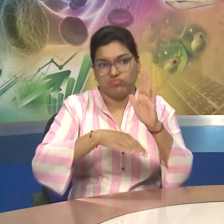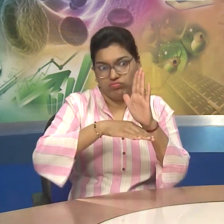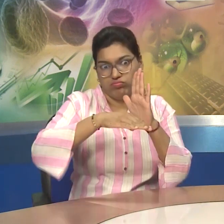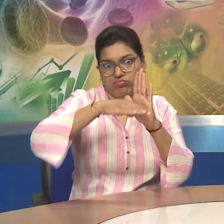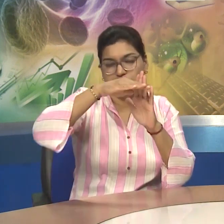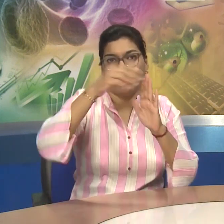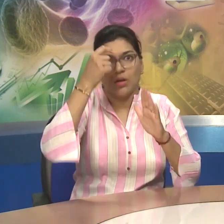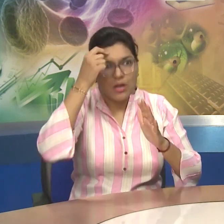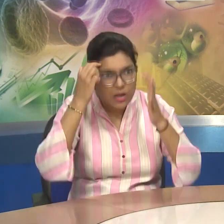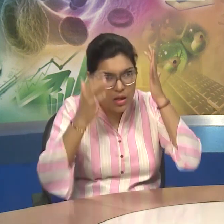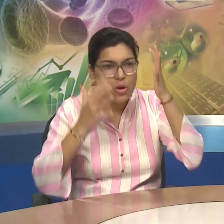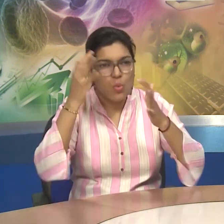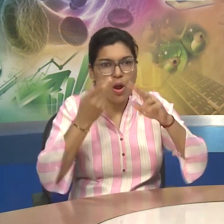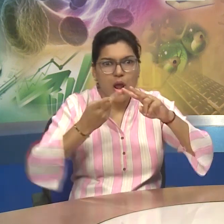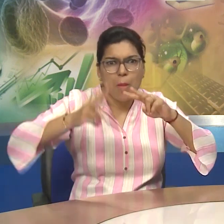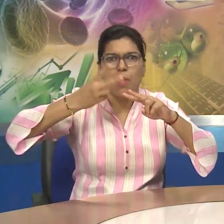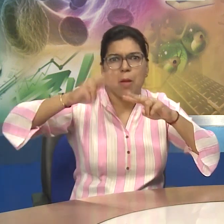Can Some Of The Reasons